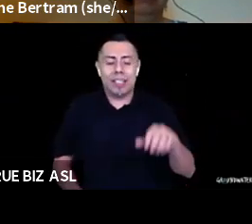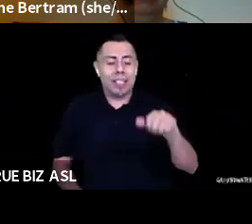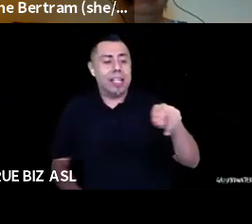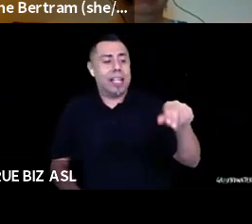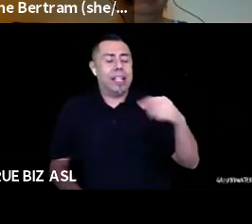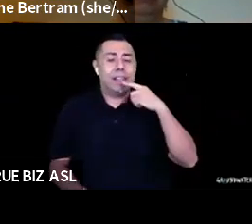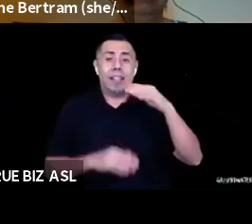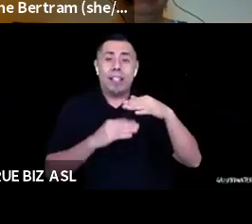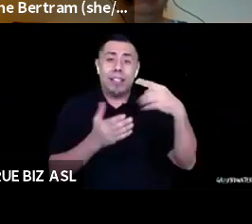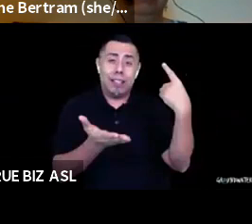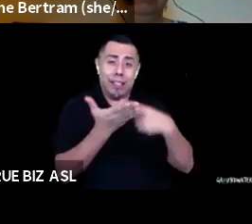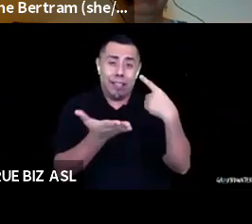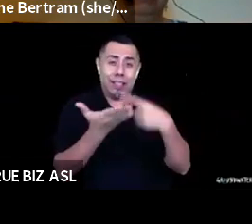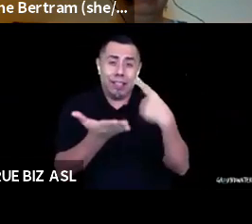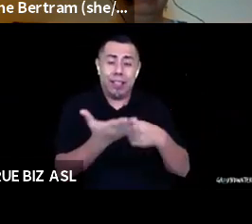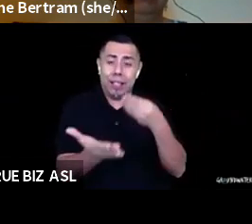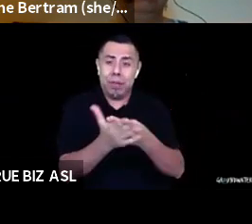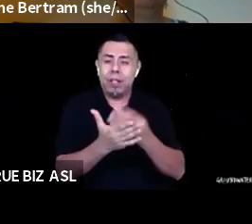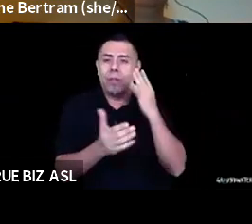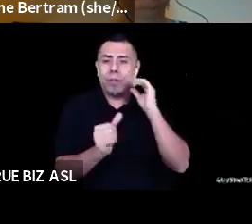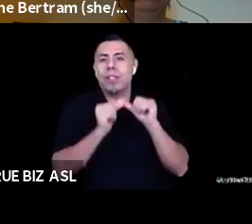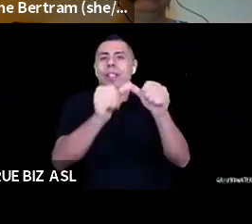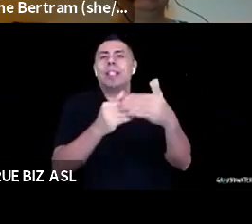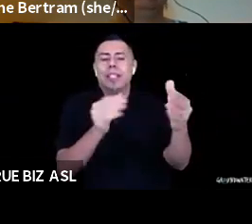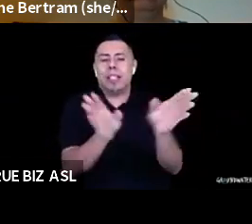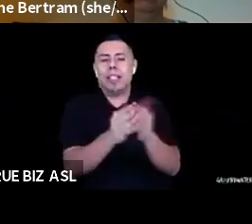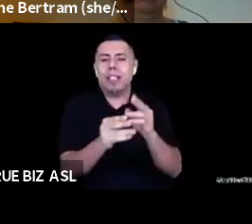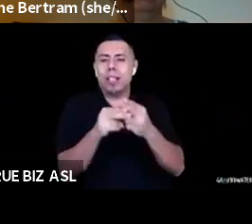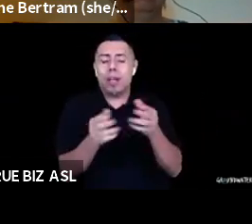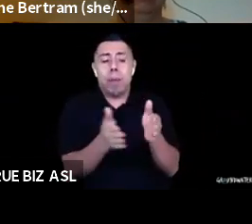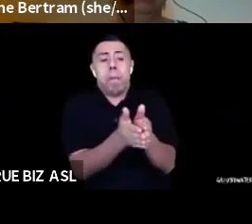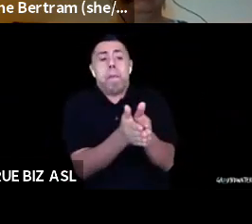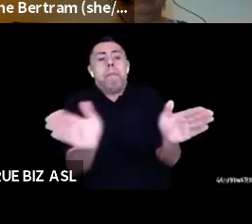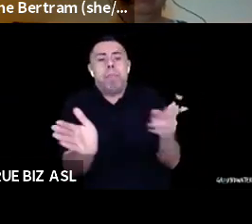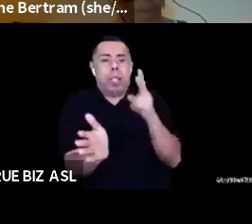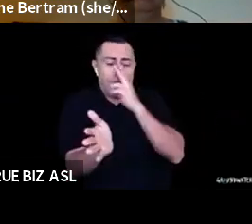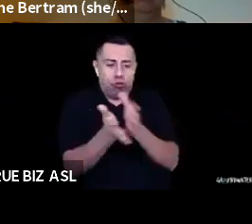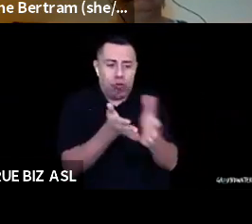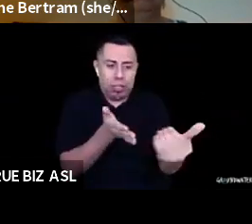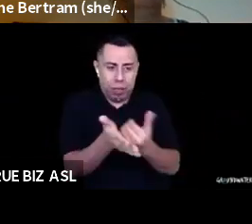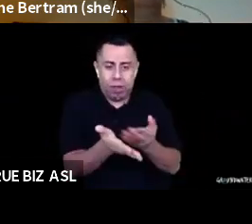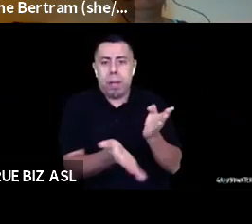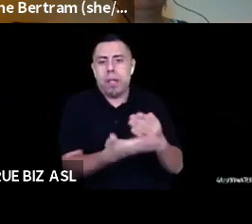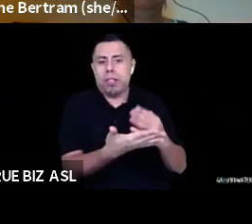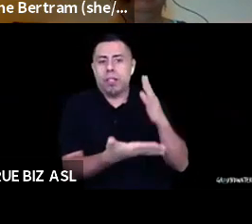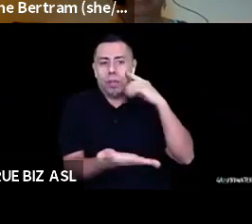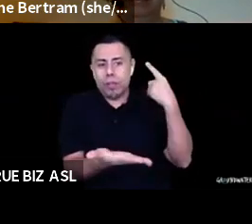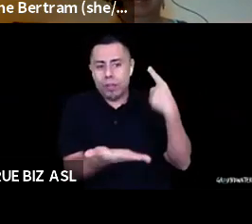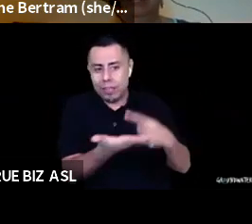publicly transparent budgeting in which we will talk about money and rent and it'll be great. So with that,